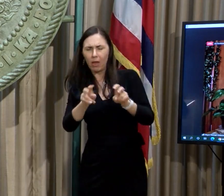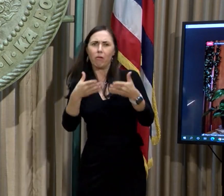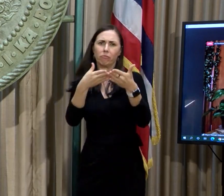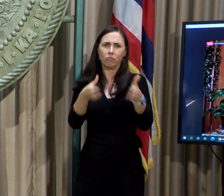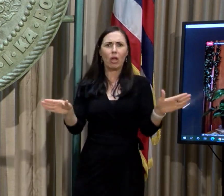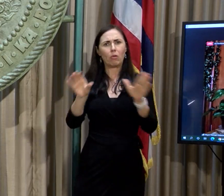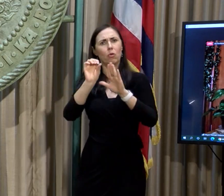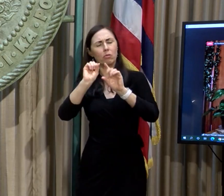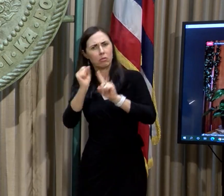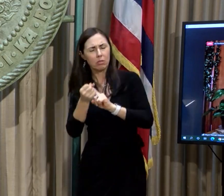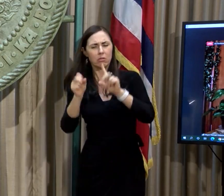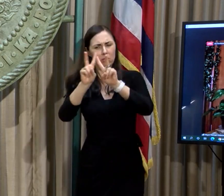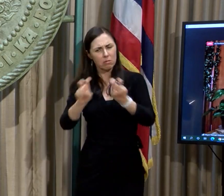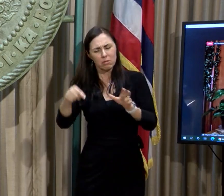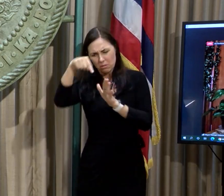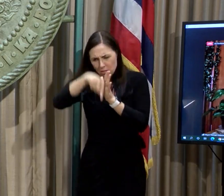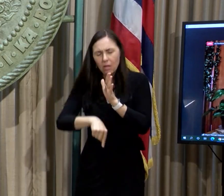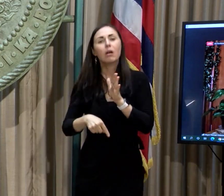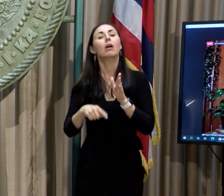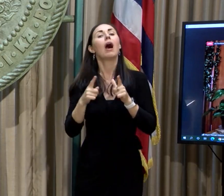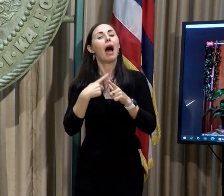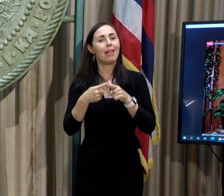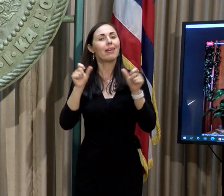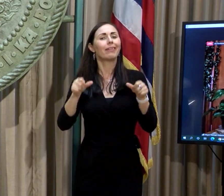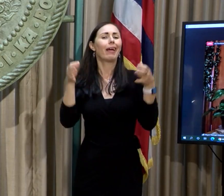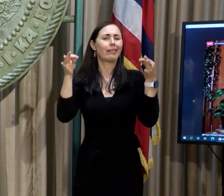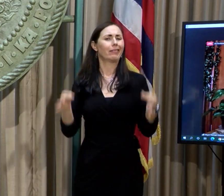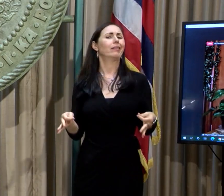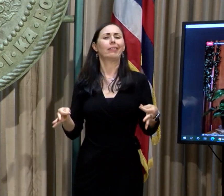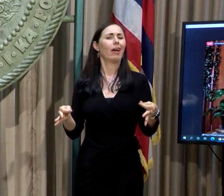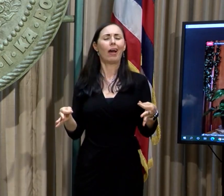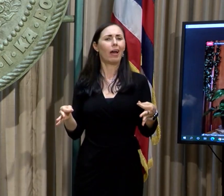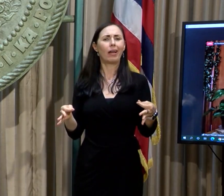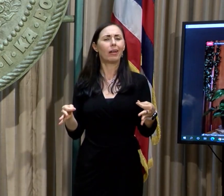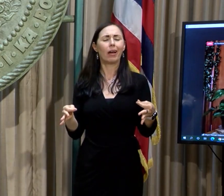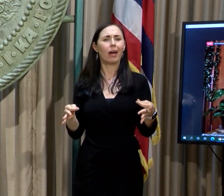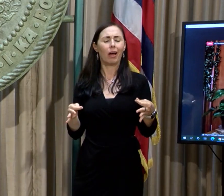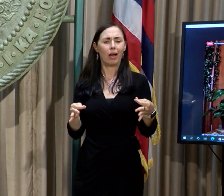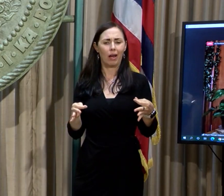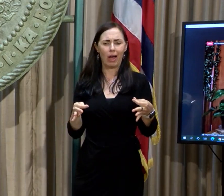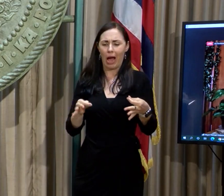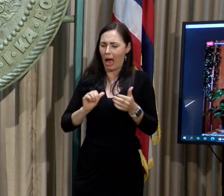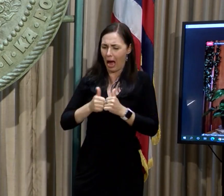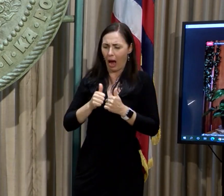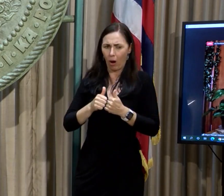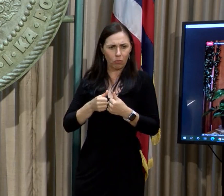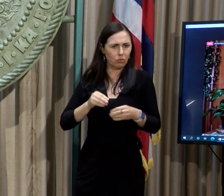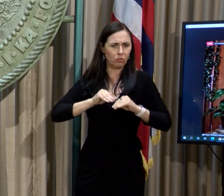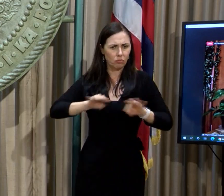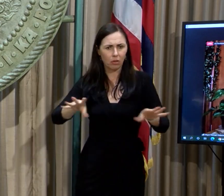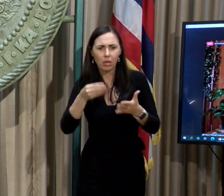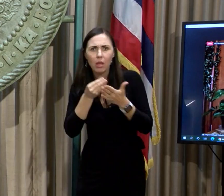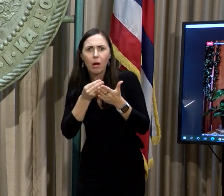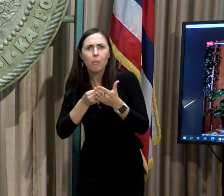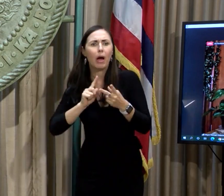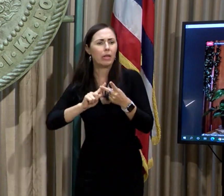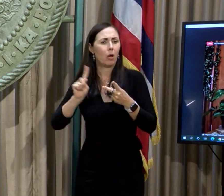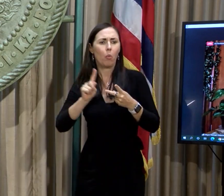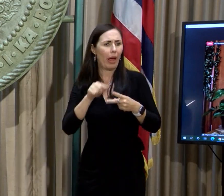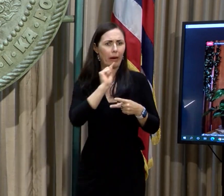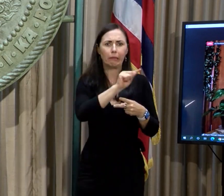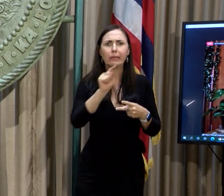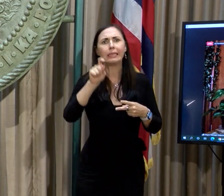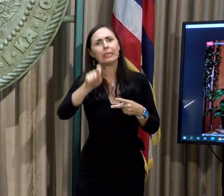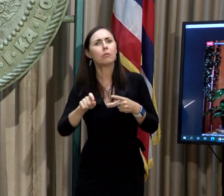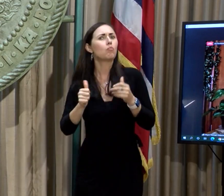opportunity to determine how and where the opioid crisis is most